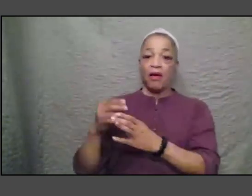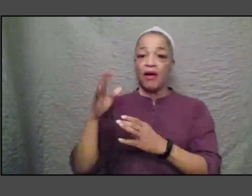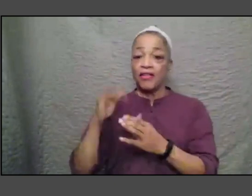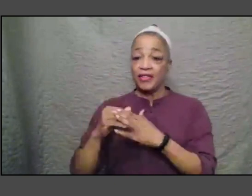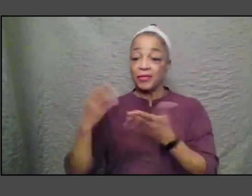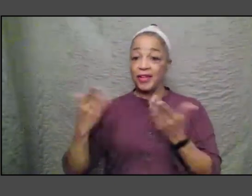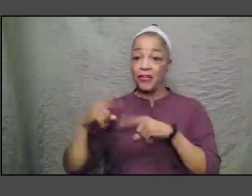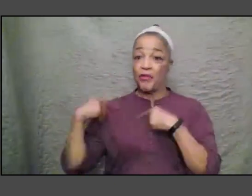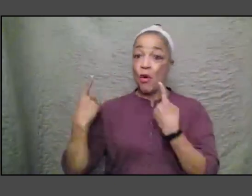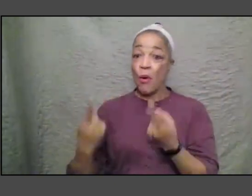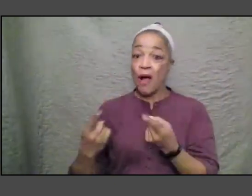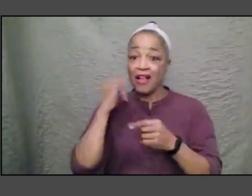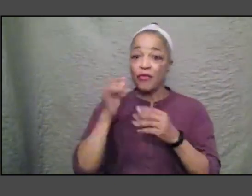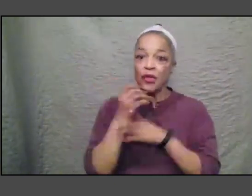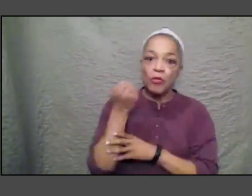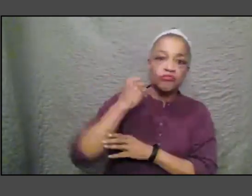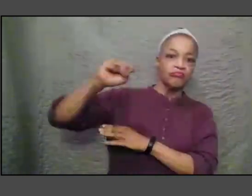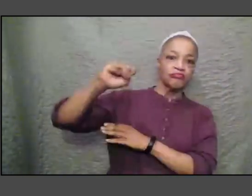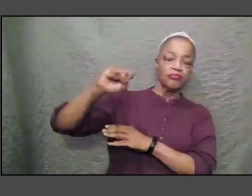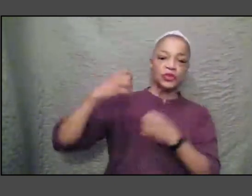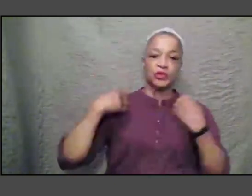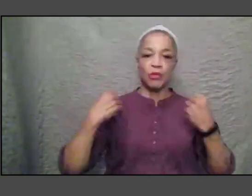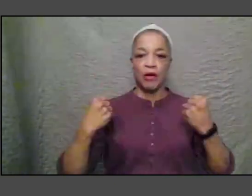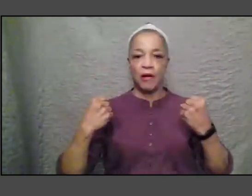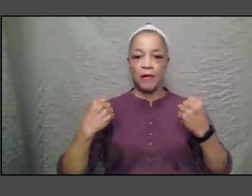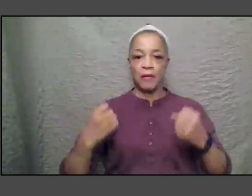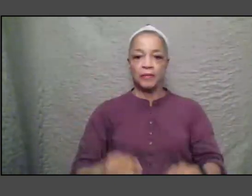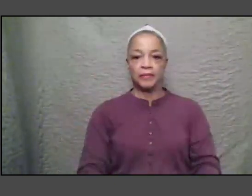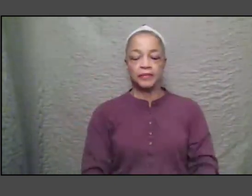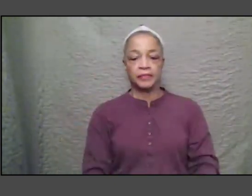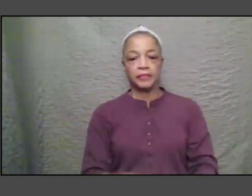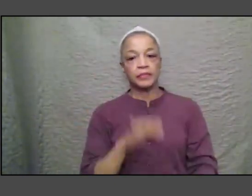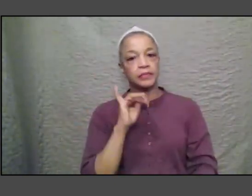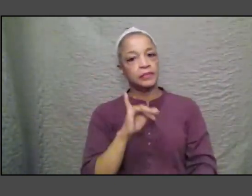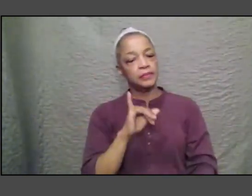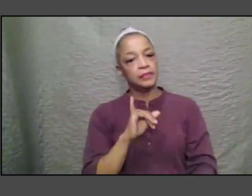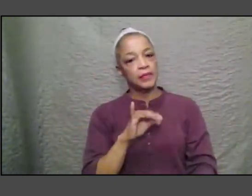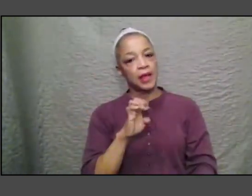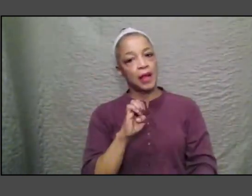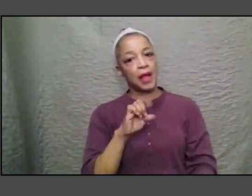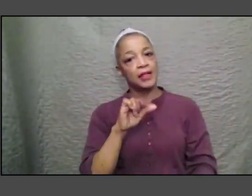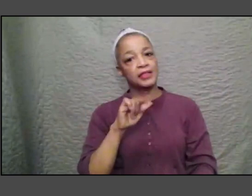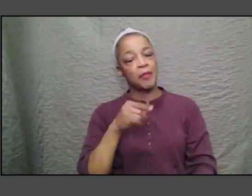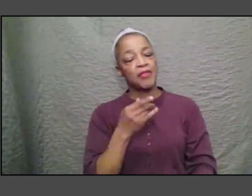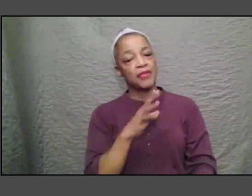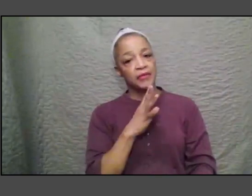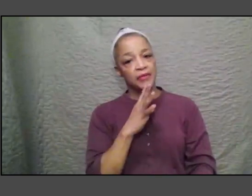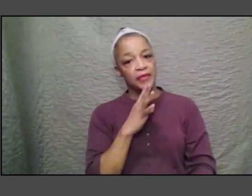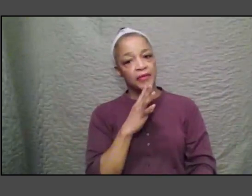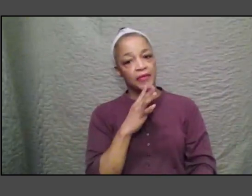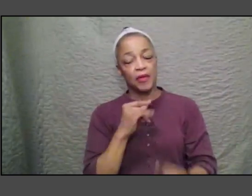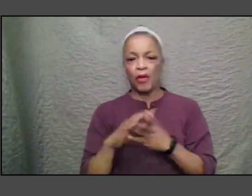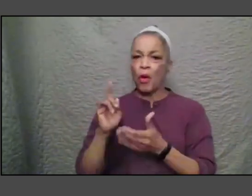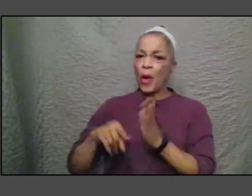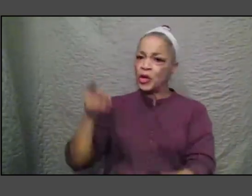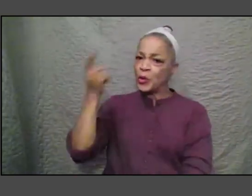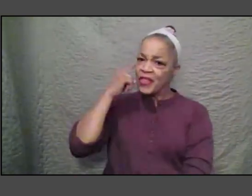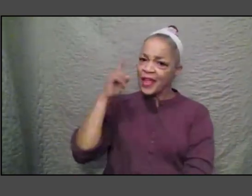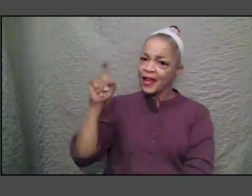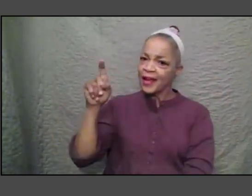very strongly I wanted to talk to you about when you think about it yeah let me